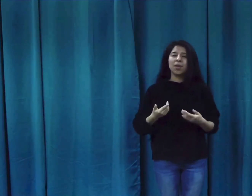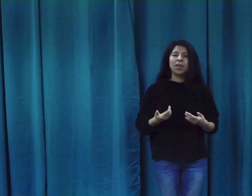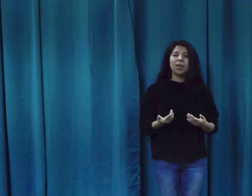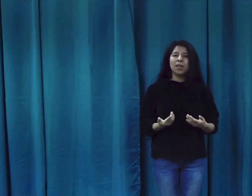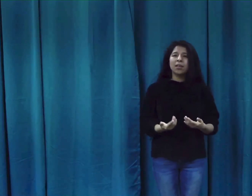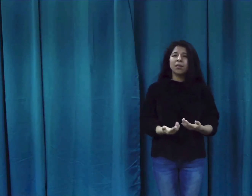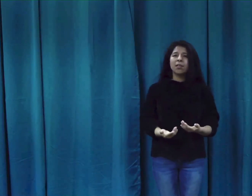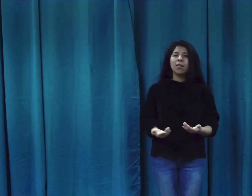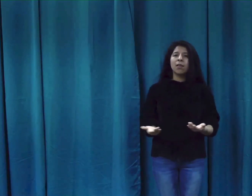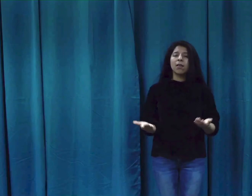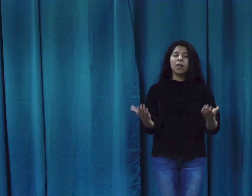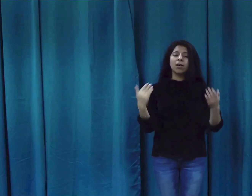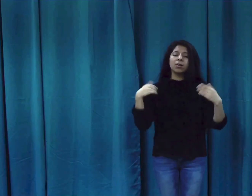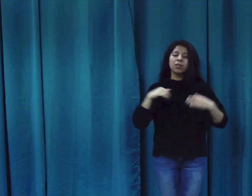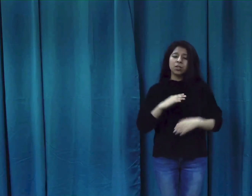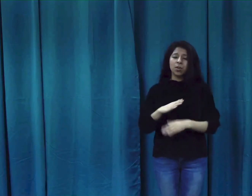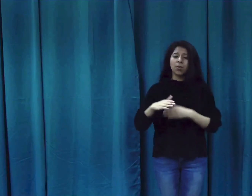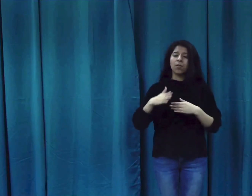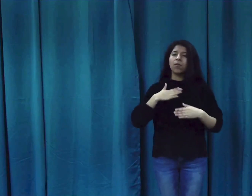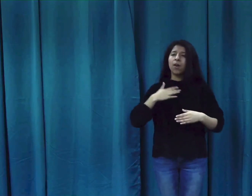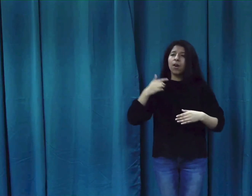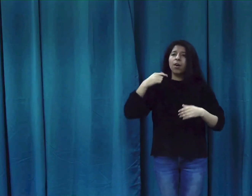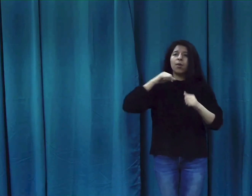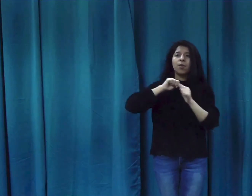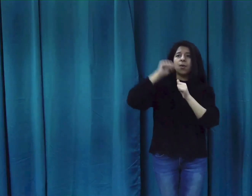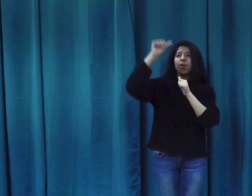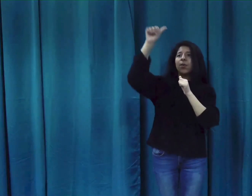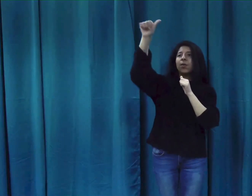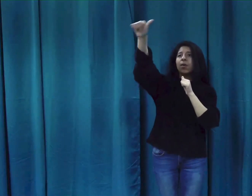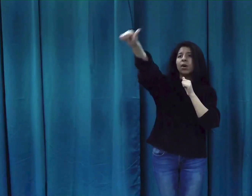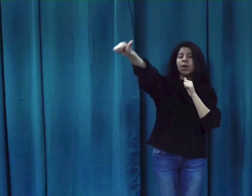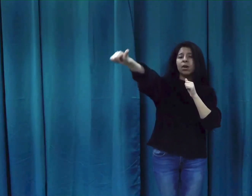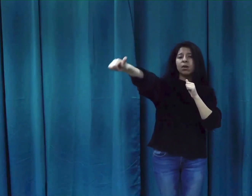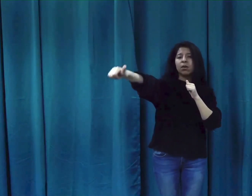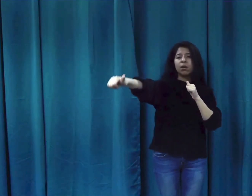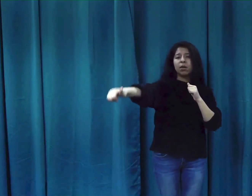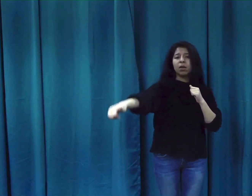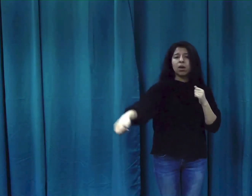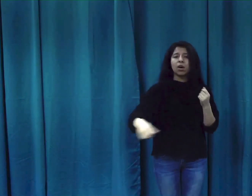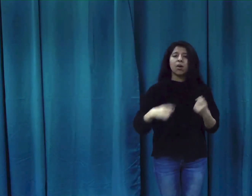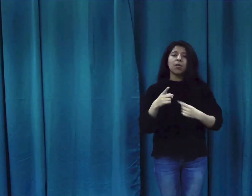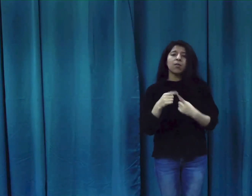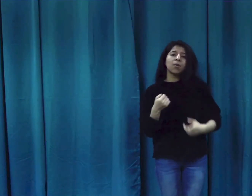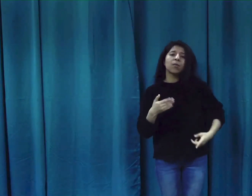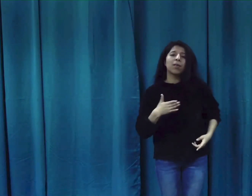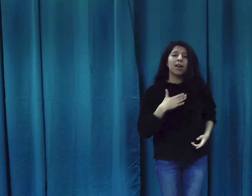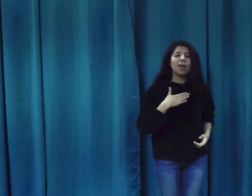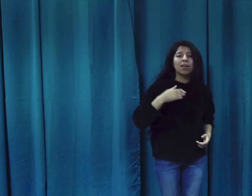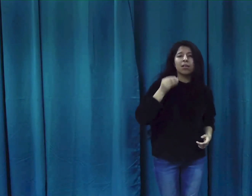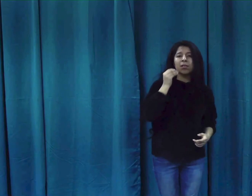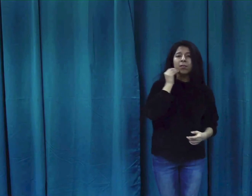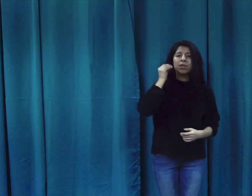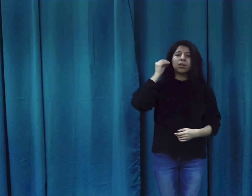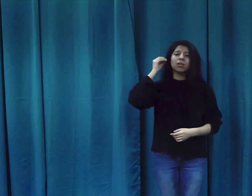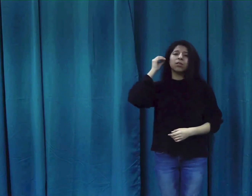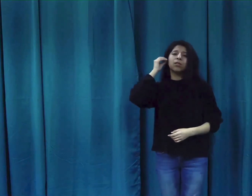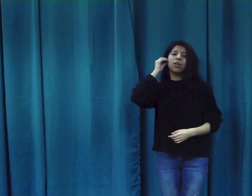Still far away From where I belong